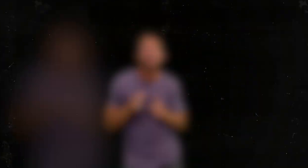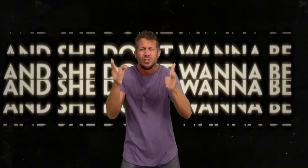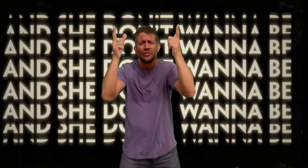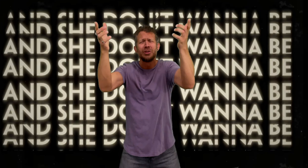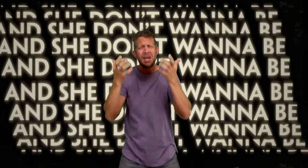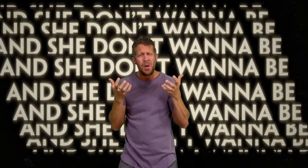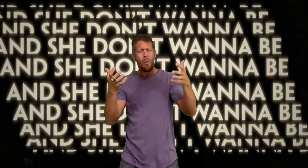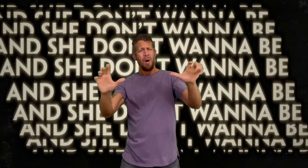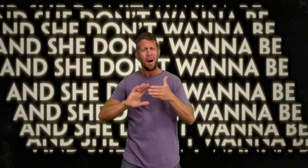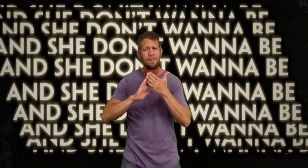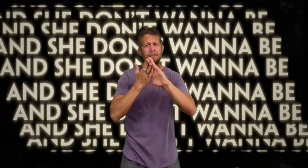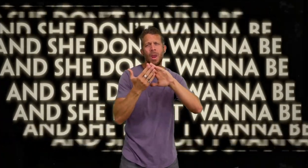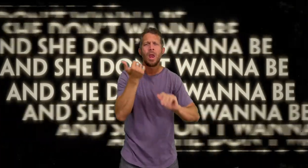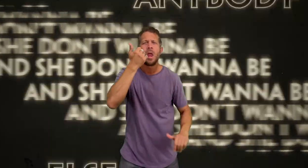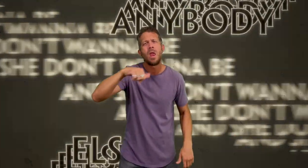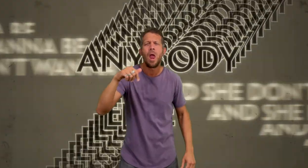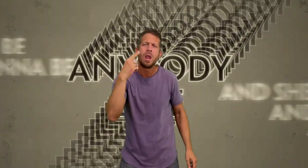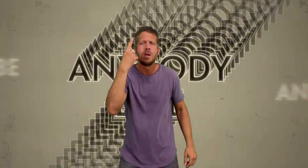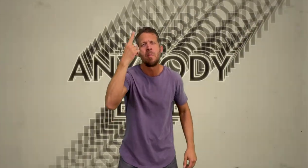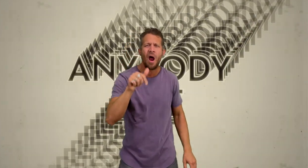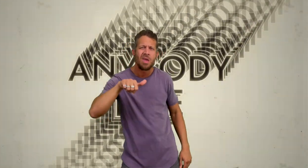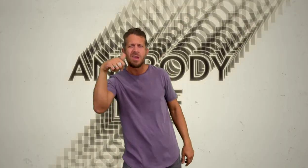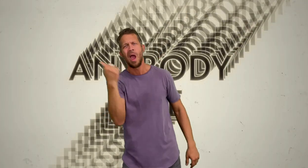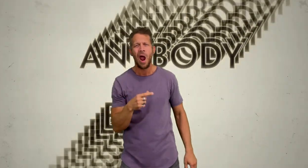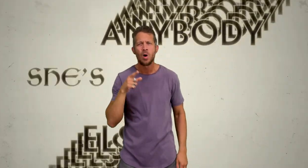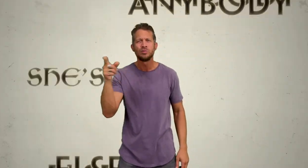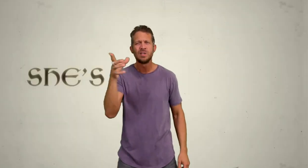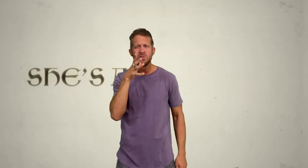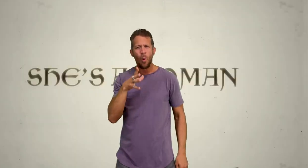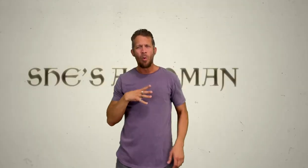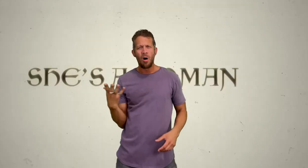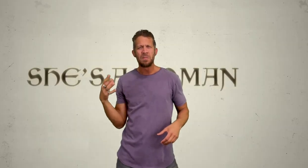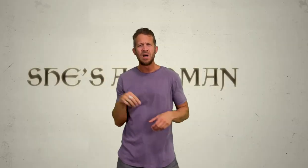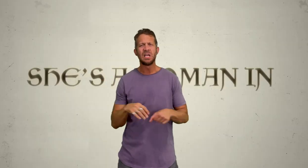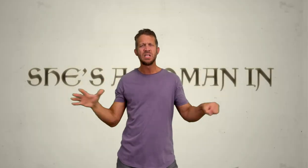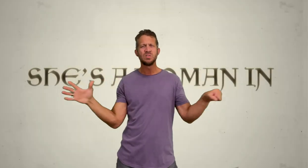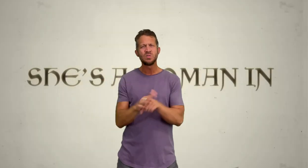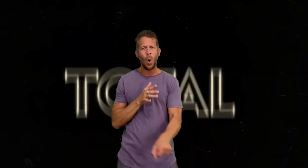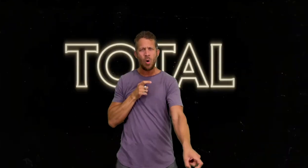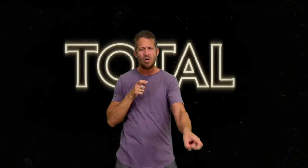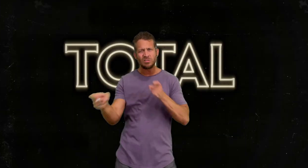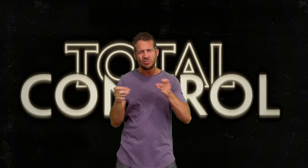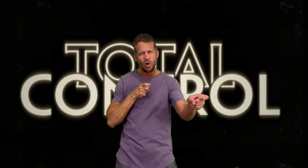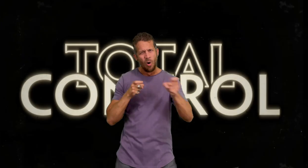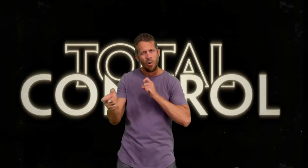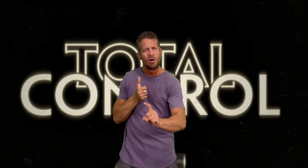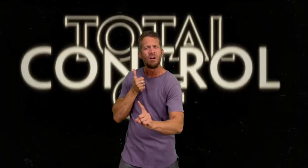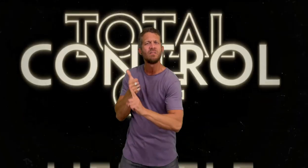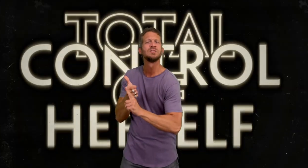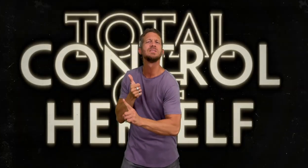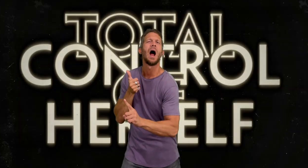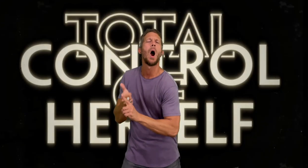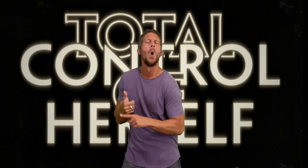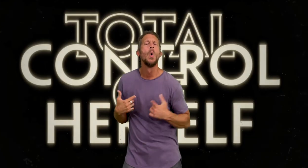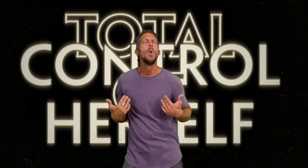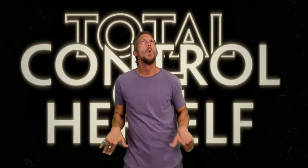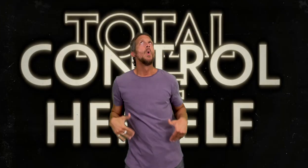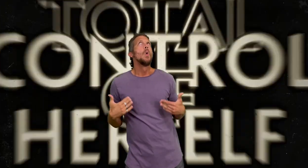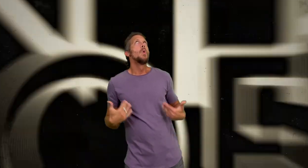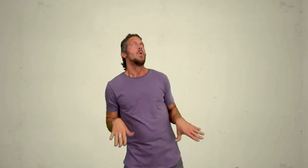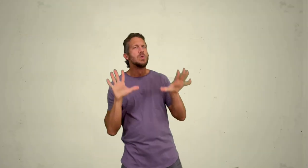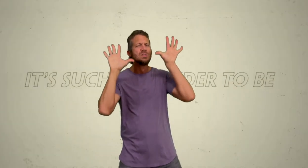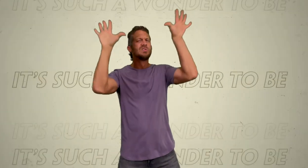And she don't wanna be anybody else She's a woman in total control of herself